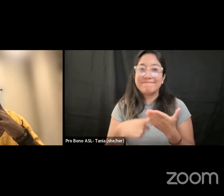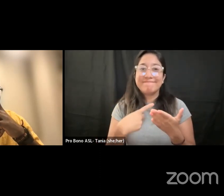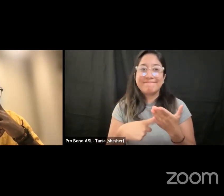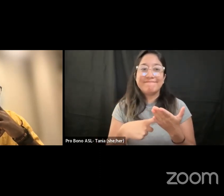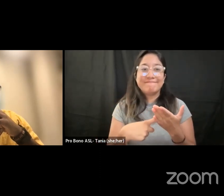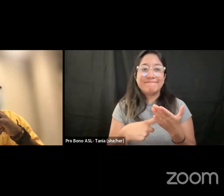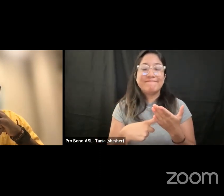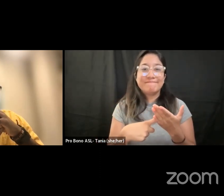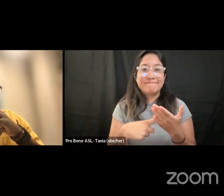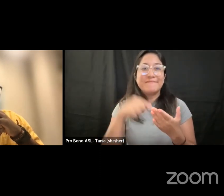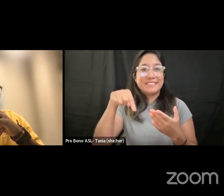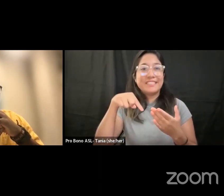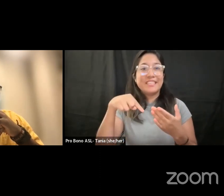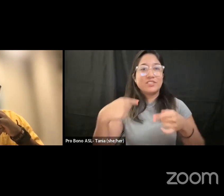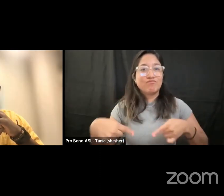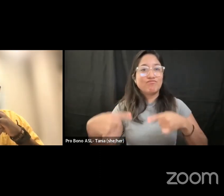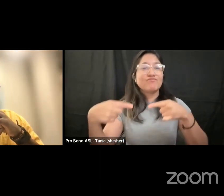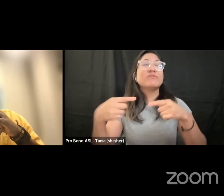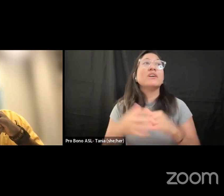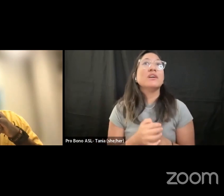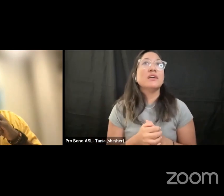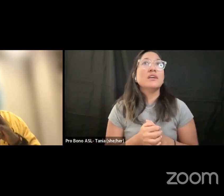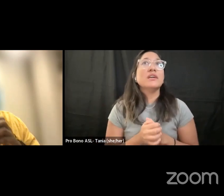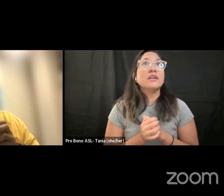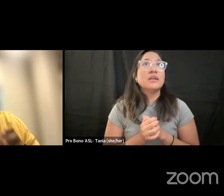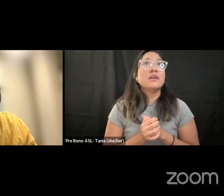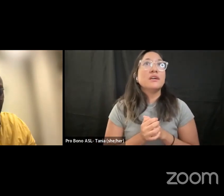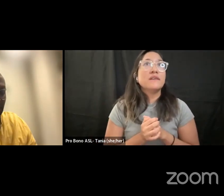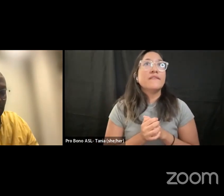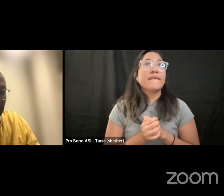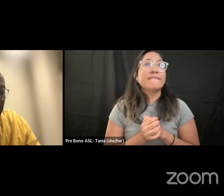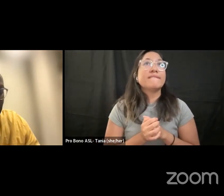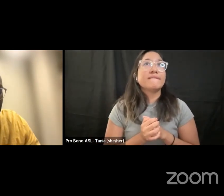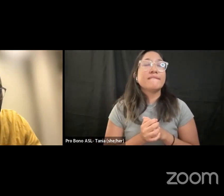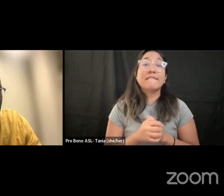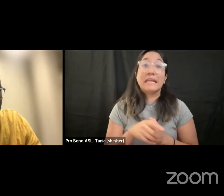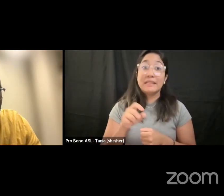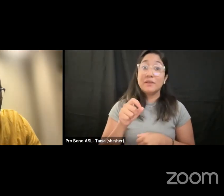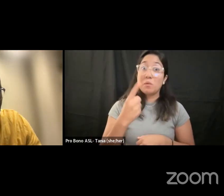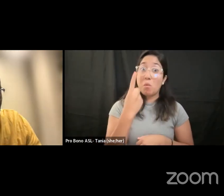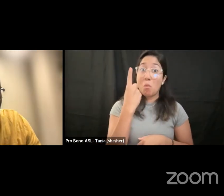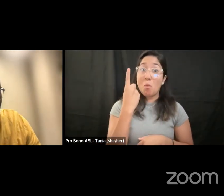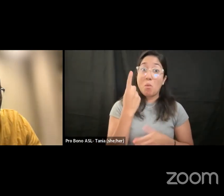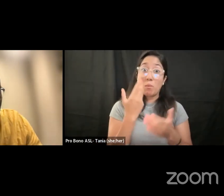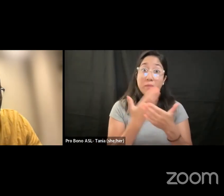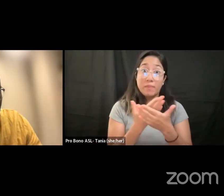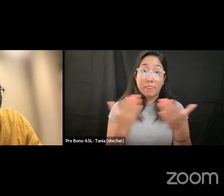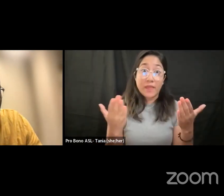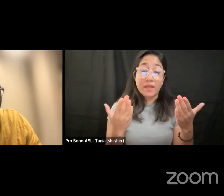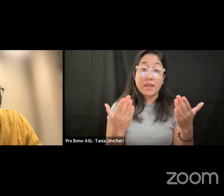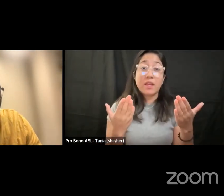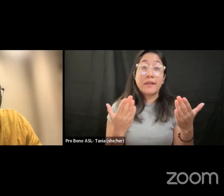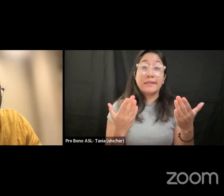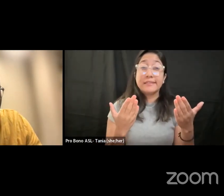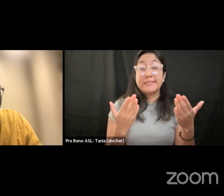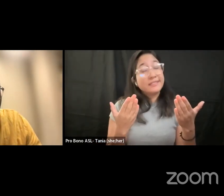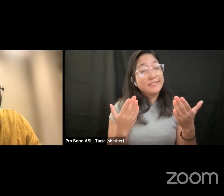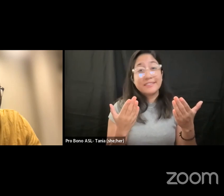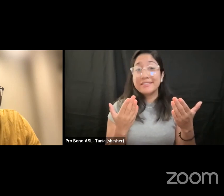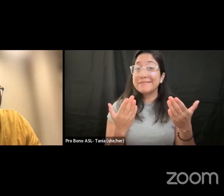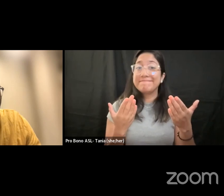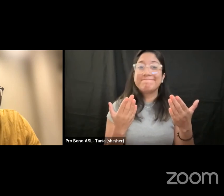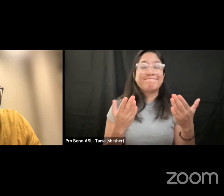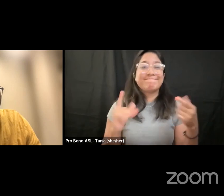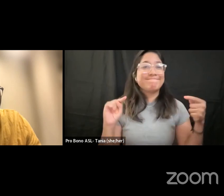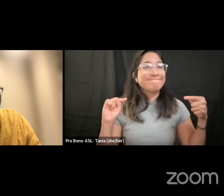brings out because really if you look at it um one part we are harming the the